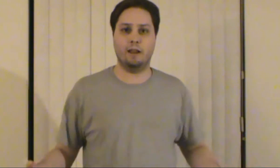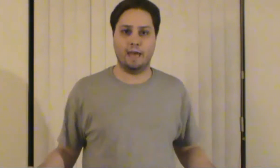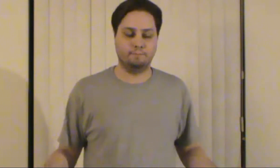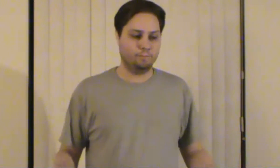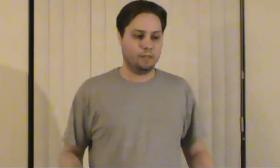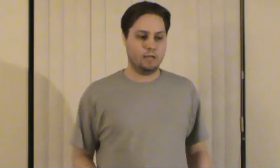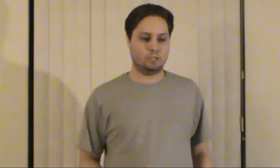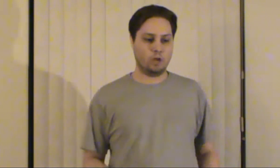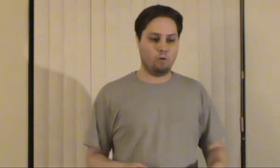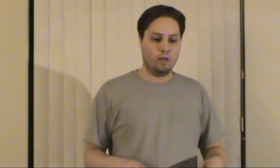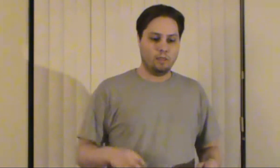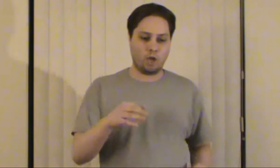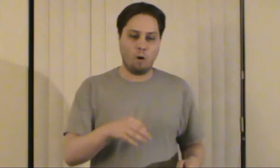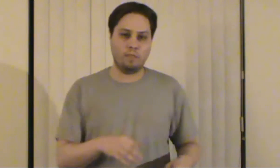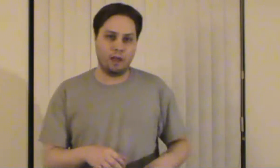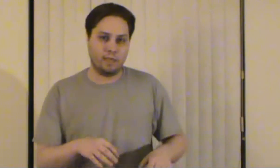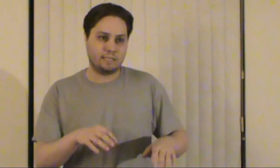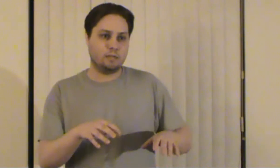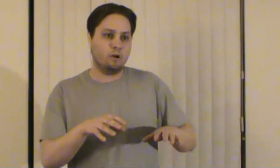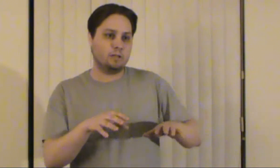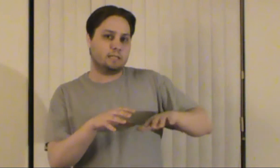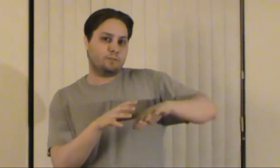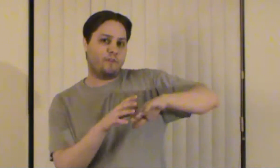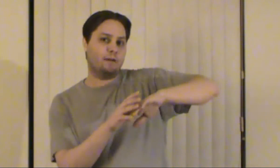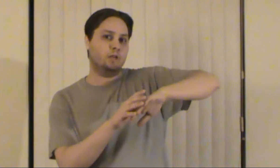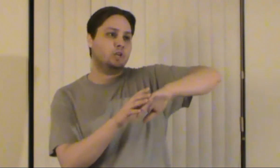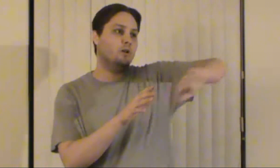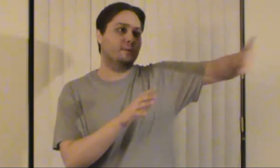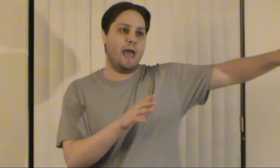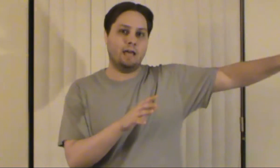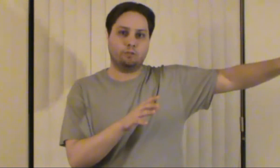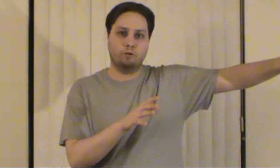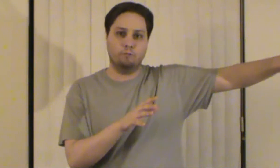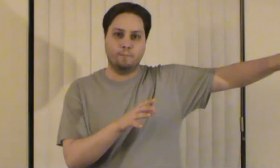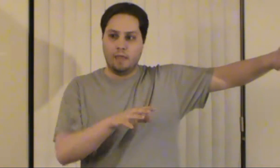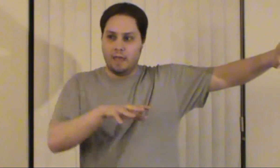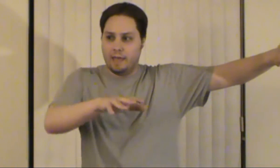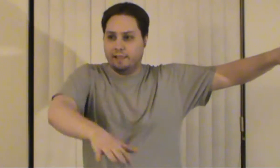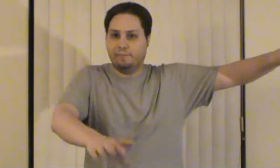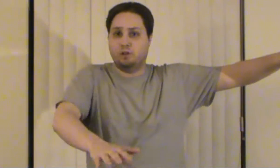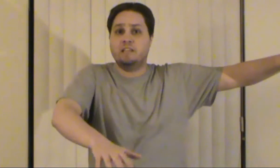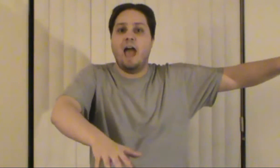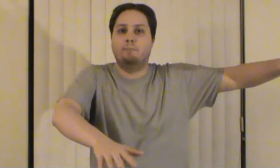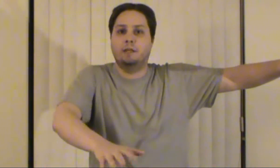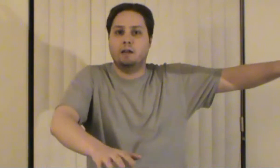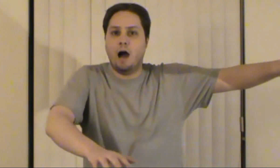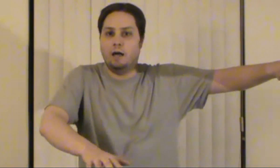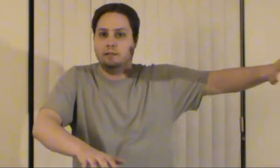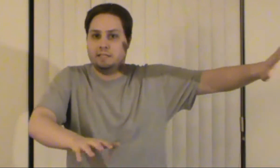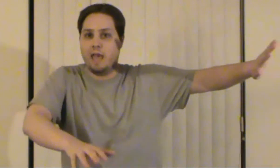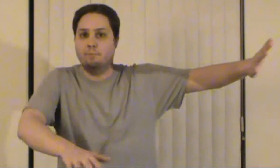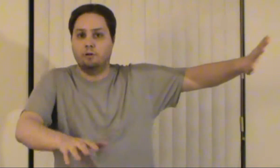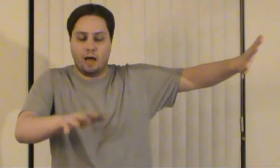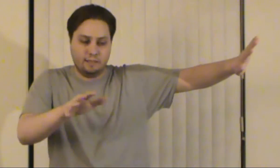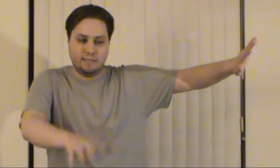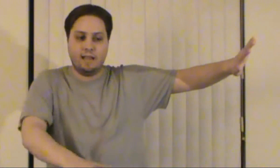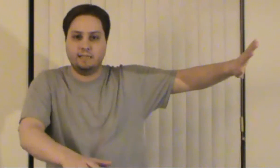internet and so they go in there they notice this family go to the bathroom and they left their tablet on the table on the dining